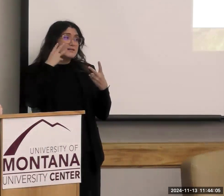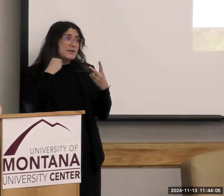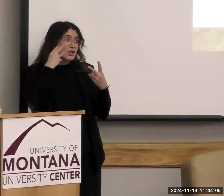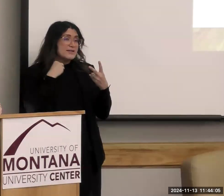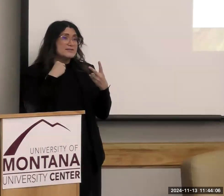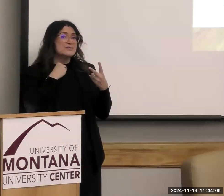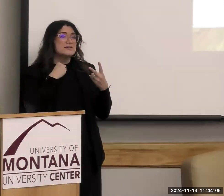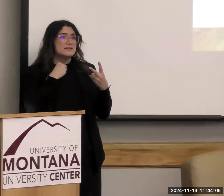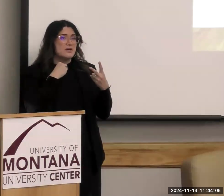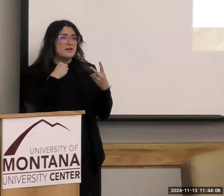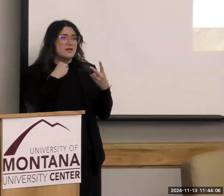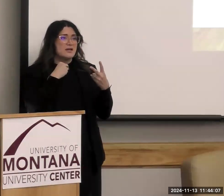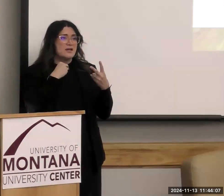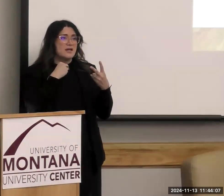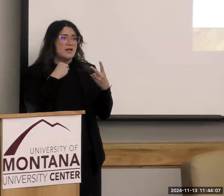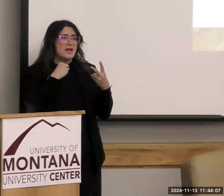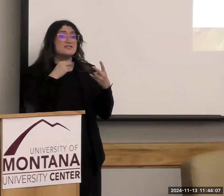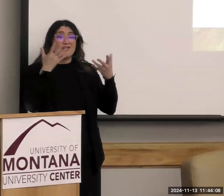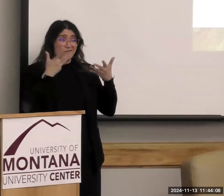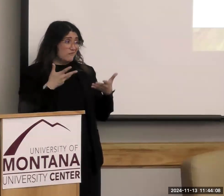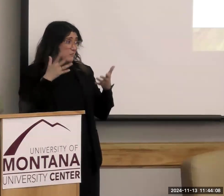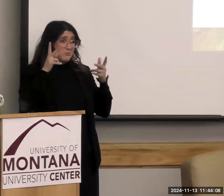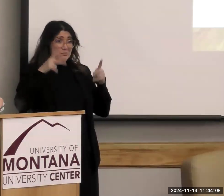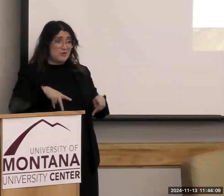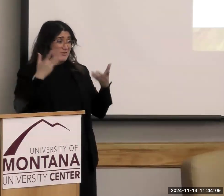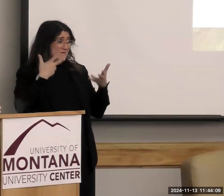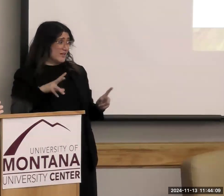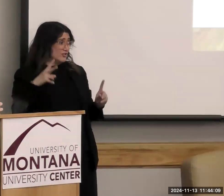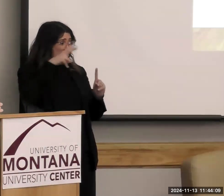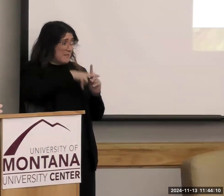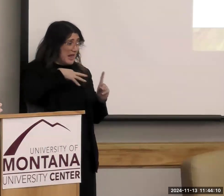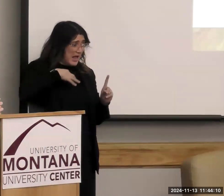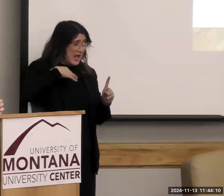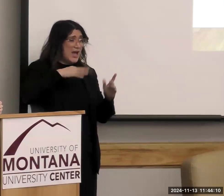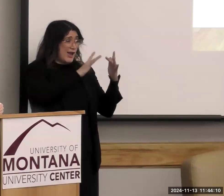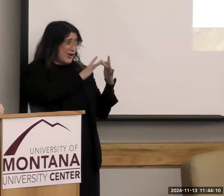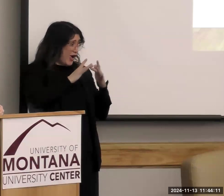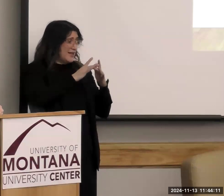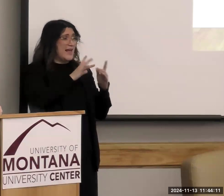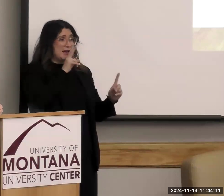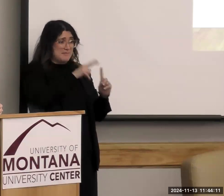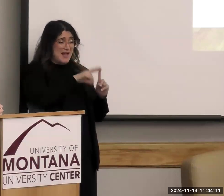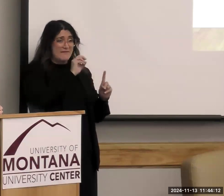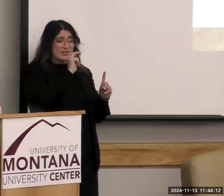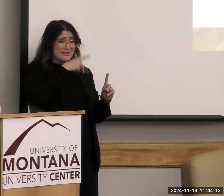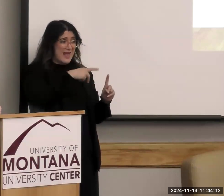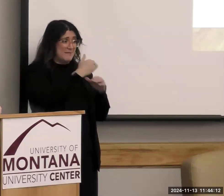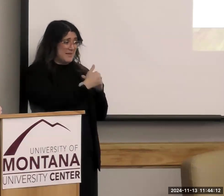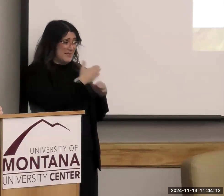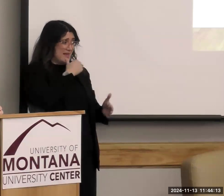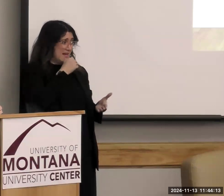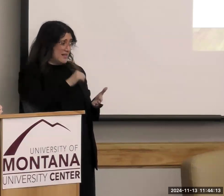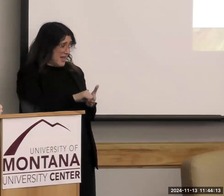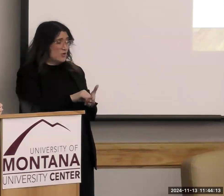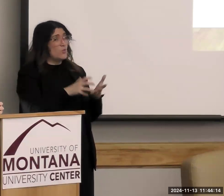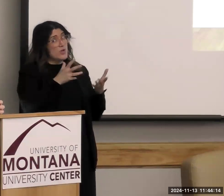the persons apply. They've gone online. They've applied for SNAP. And then they get this letter and it says, we want to see A, B, and C. Show us